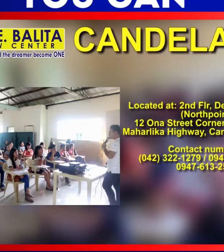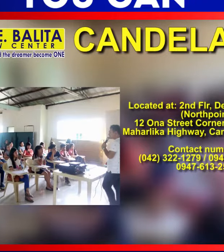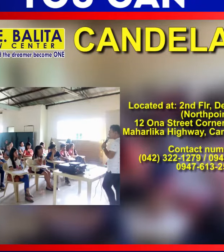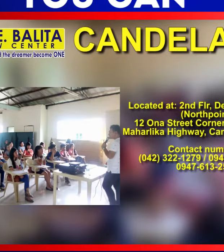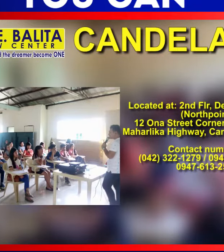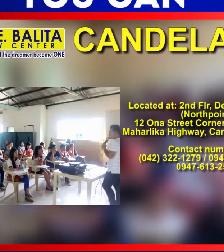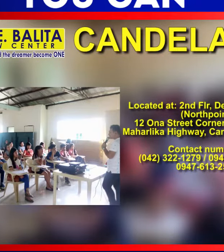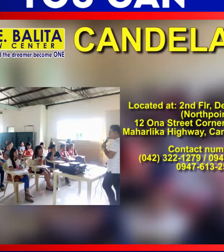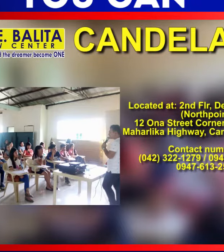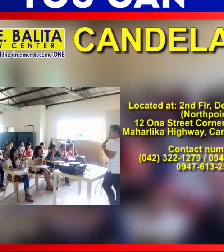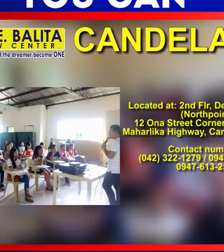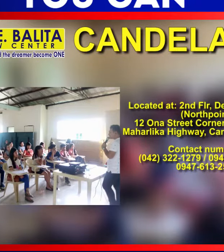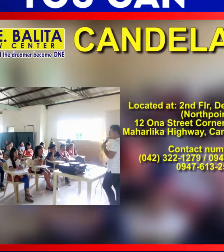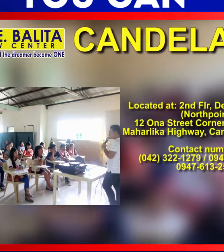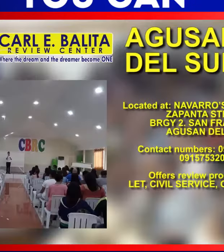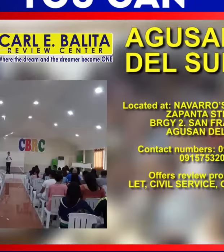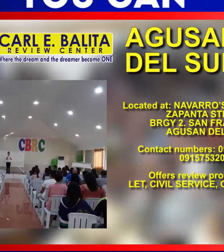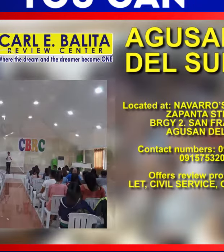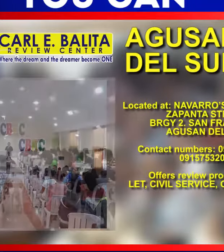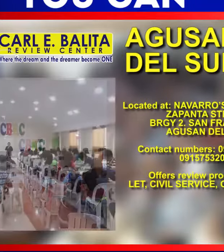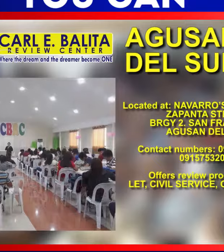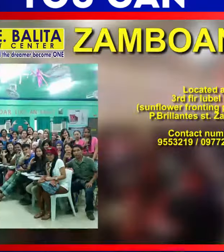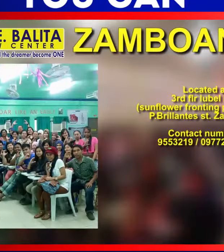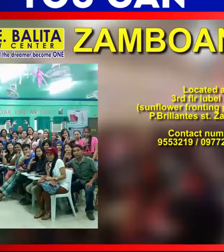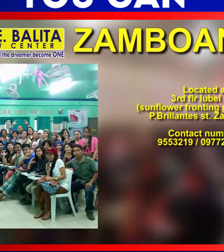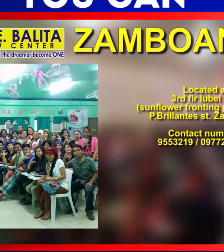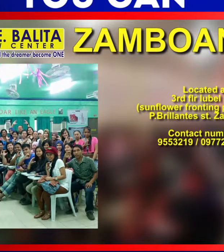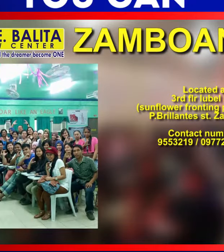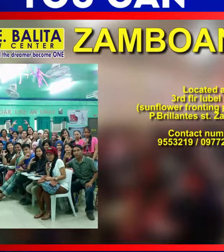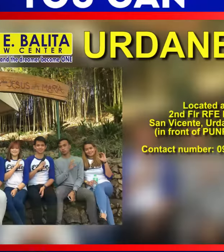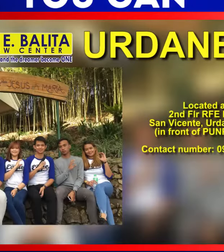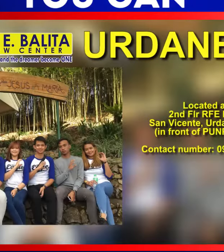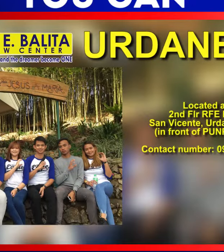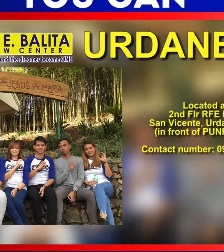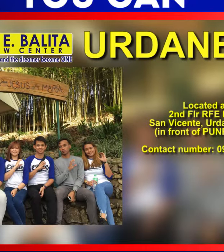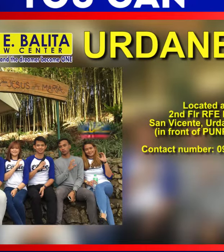Sibirsi Candelaria, Agusan del Sur, Zamboanga, and Urdaneta.